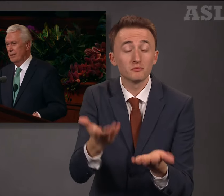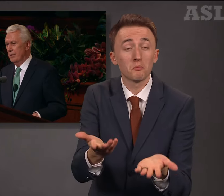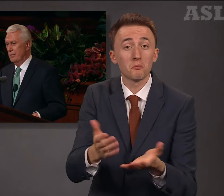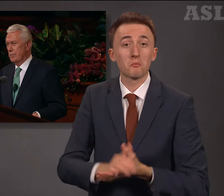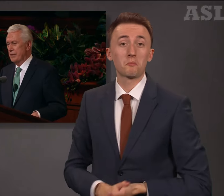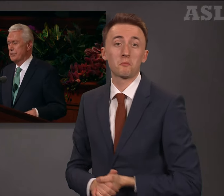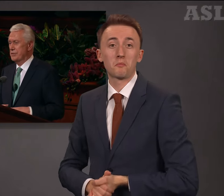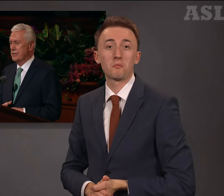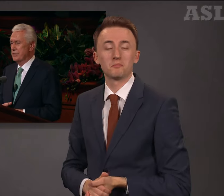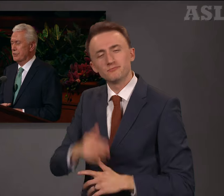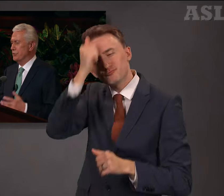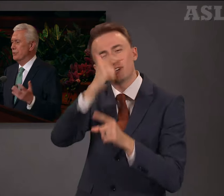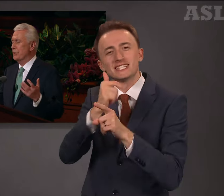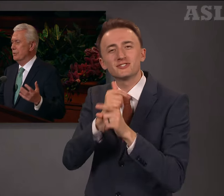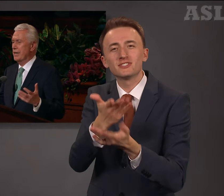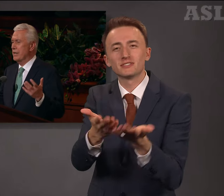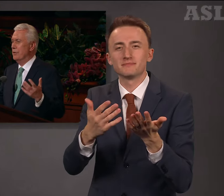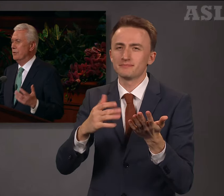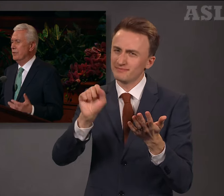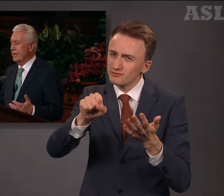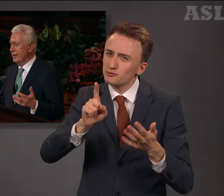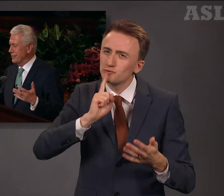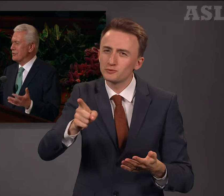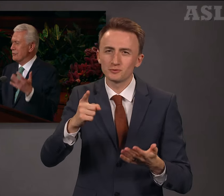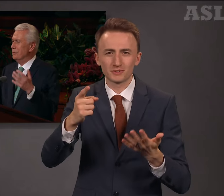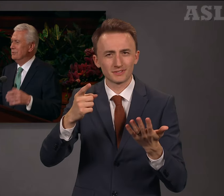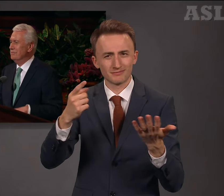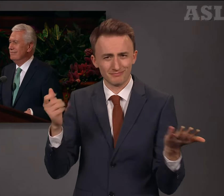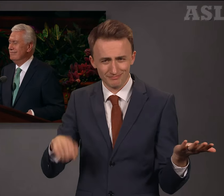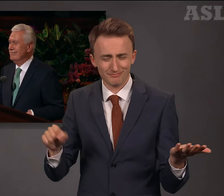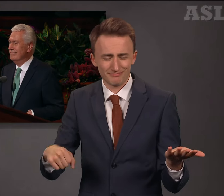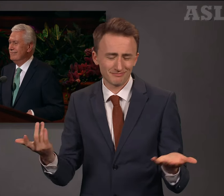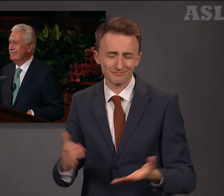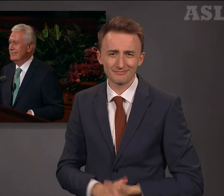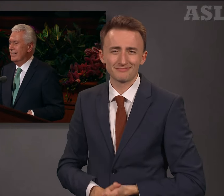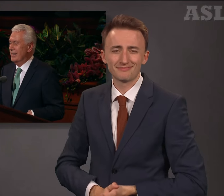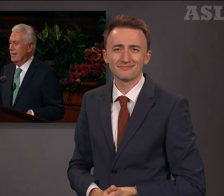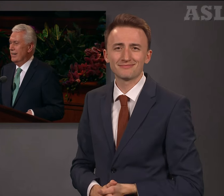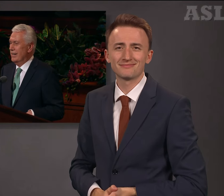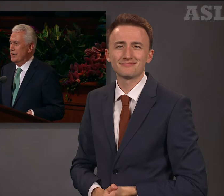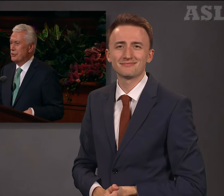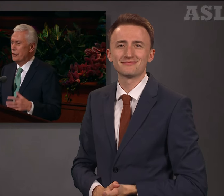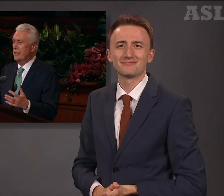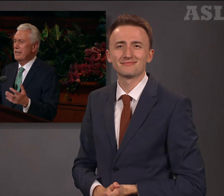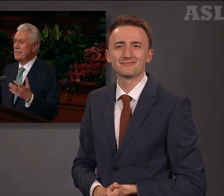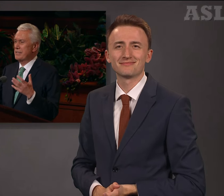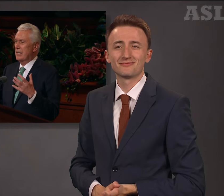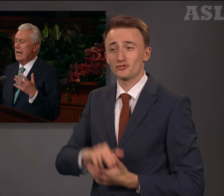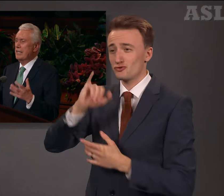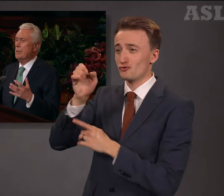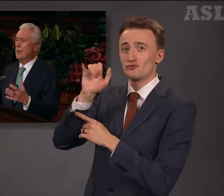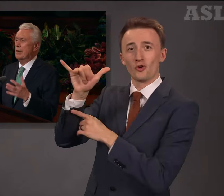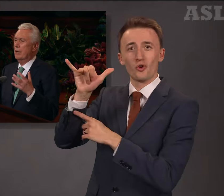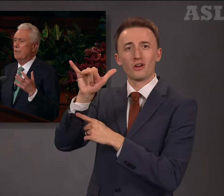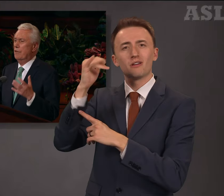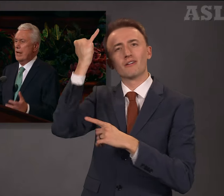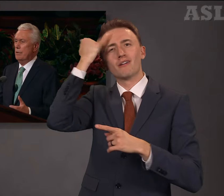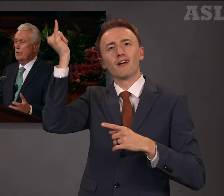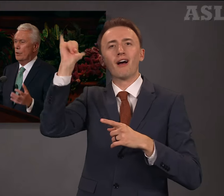Brothers and sisters, you know and I know this is true. Joy is like a barrel of flour or